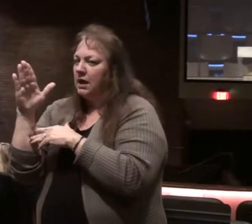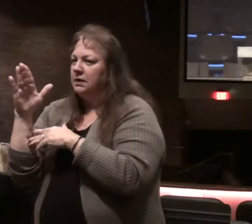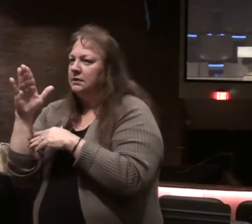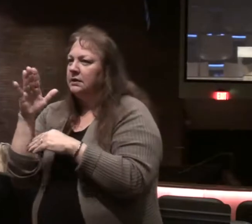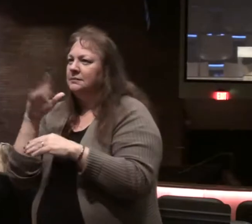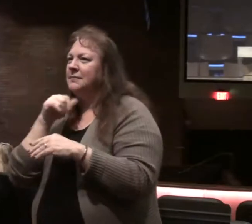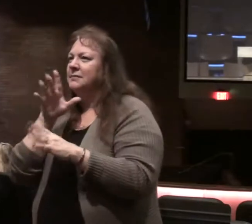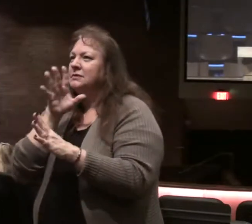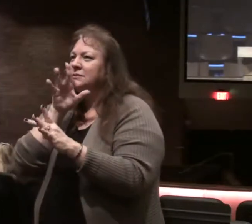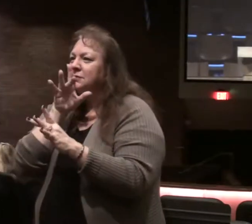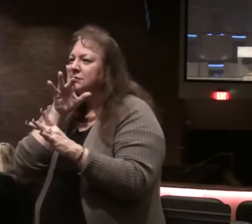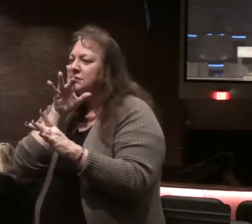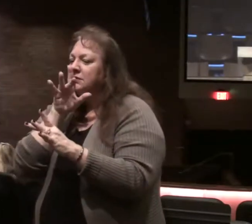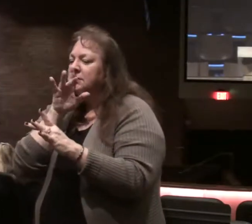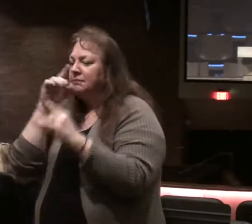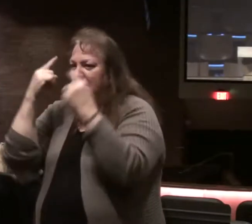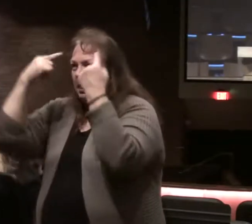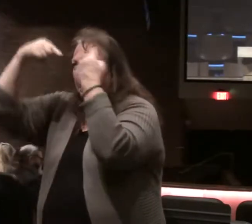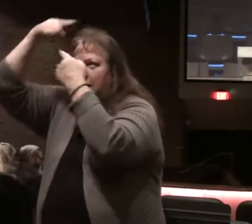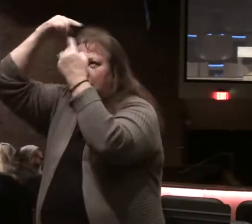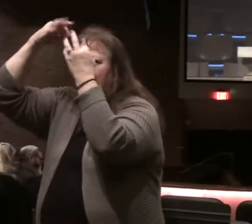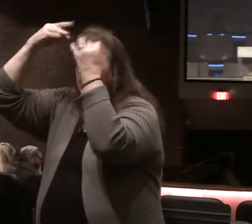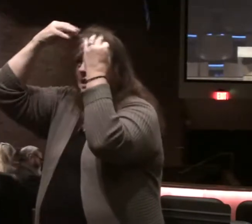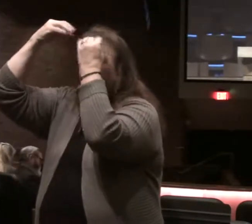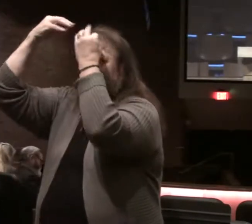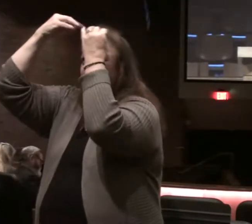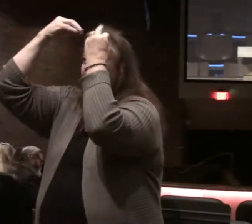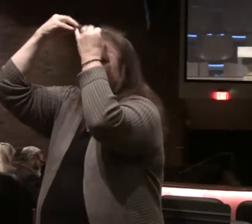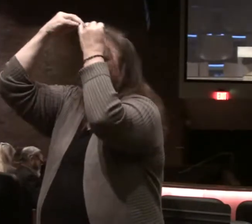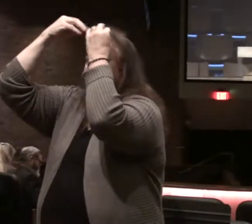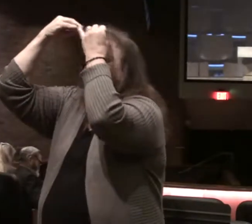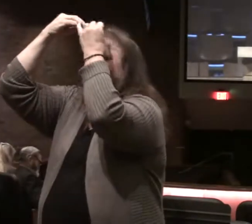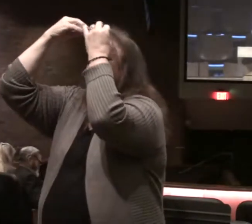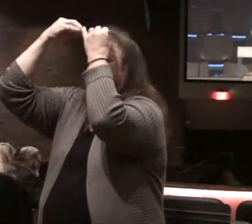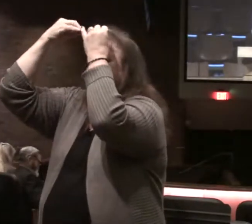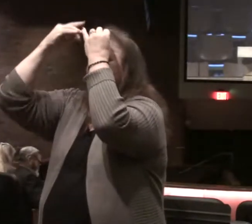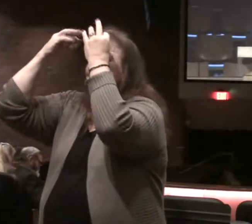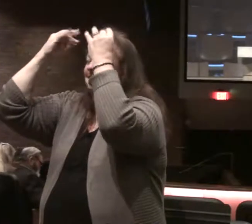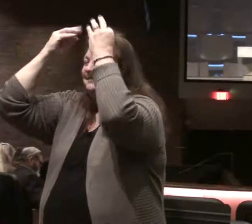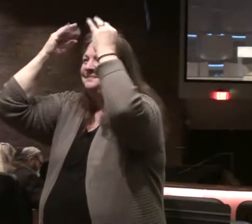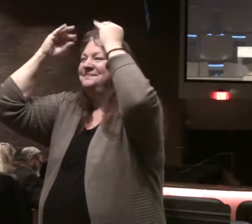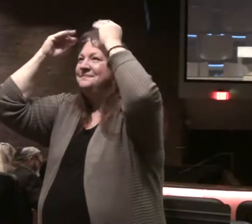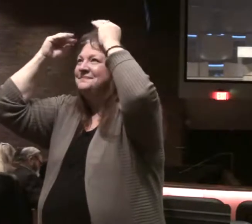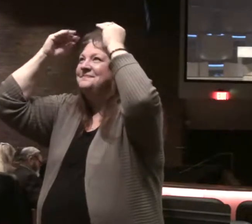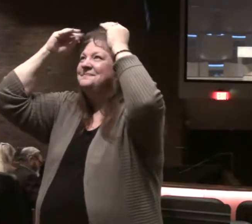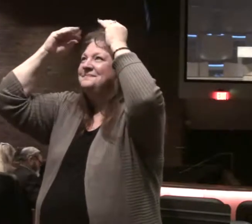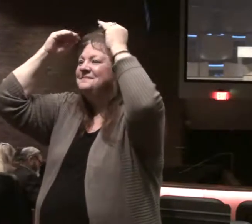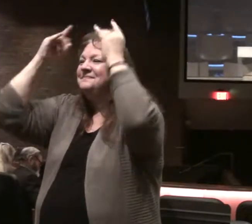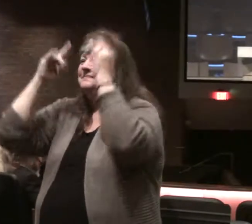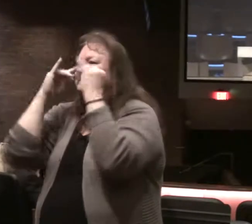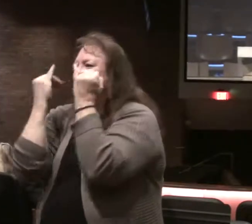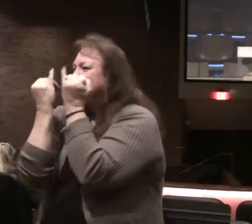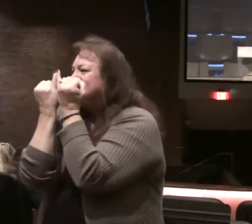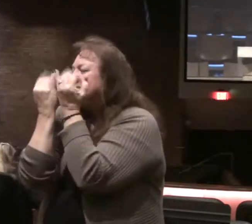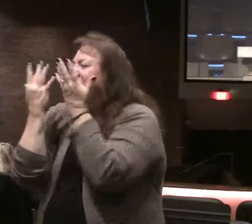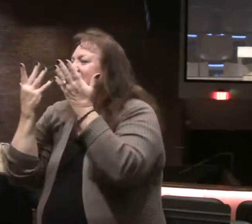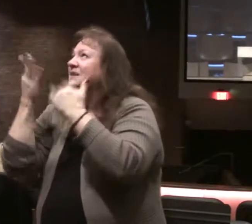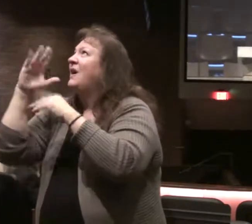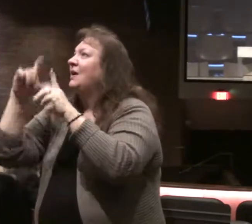spoken. It's running through the mind. It's being spoken in the mind, so to speak. It's being